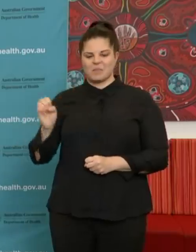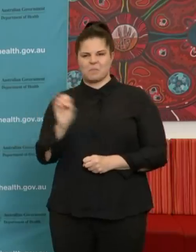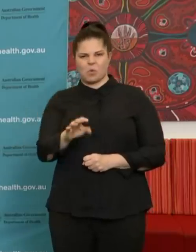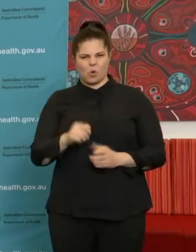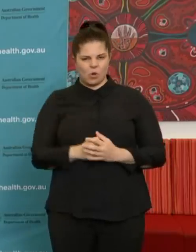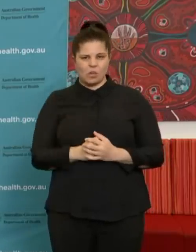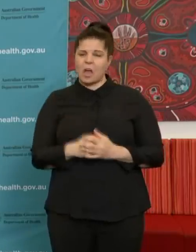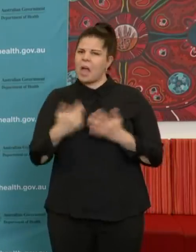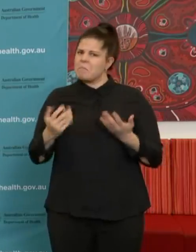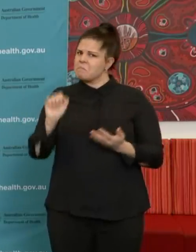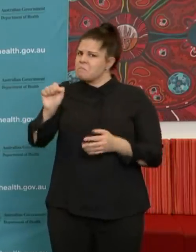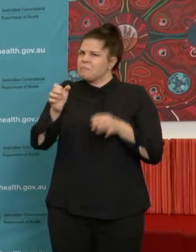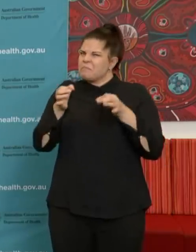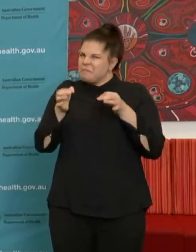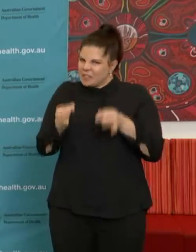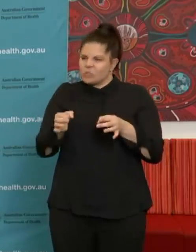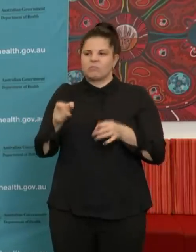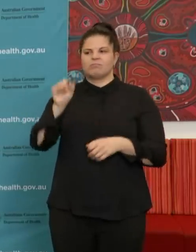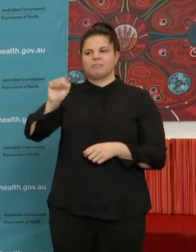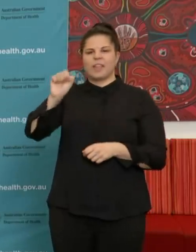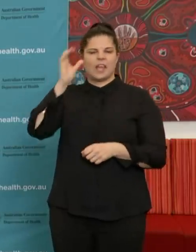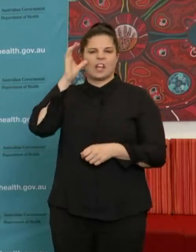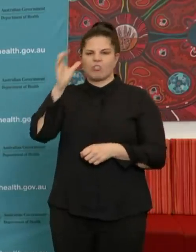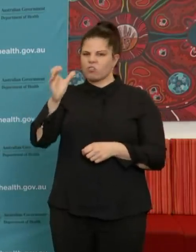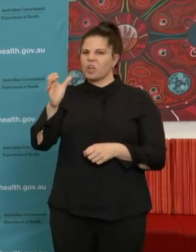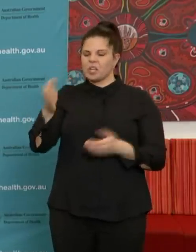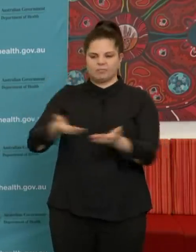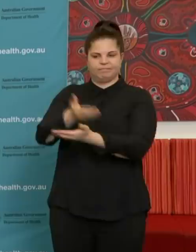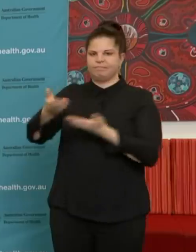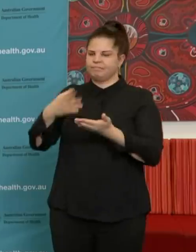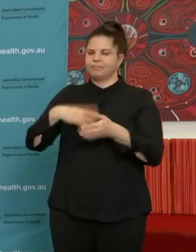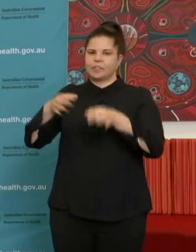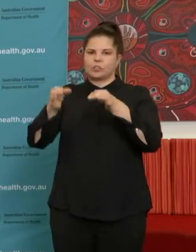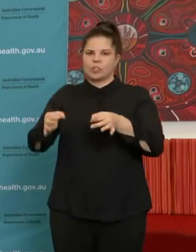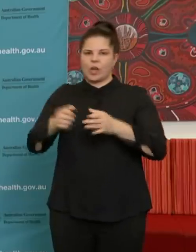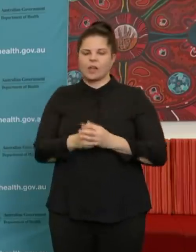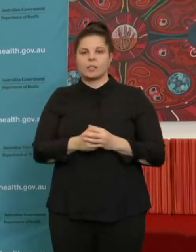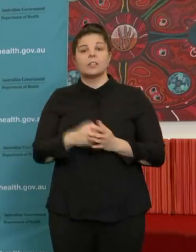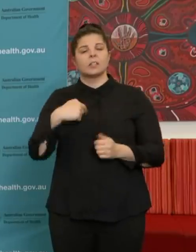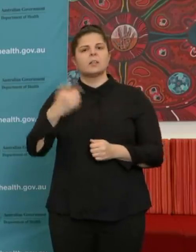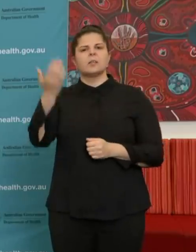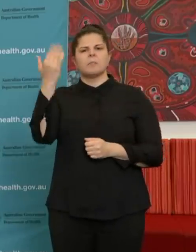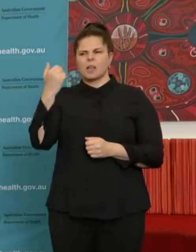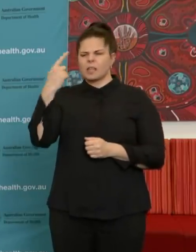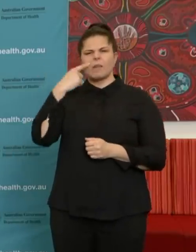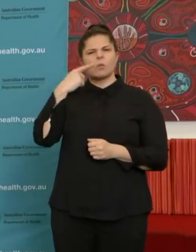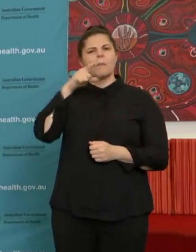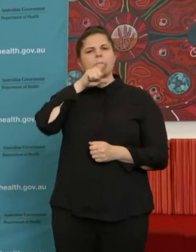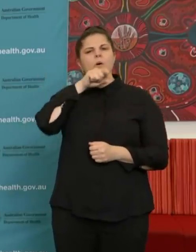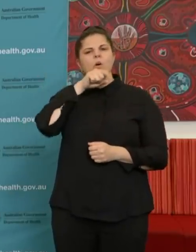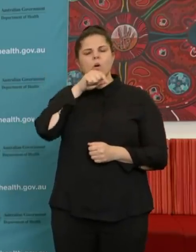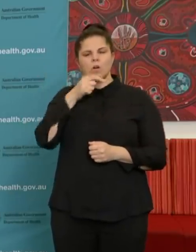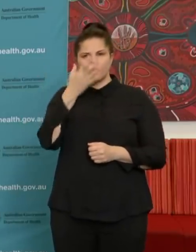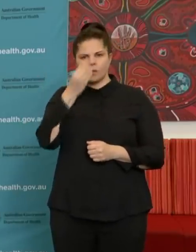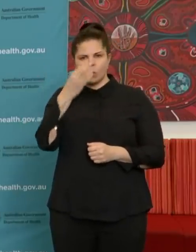Those decisions will need to be taken by the countries concerned. I have been involved in the past, looking at avian influenza, for example,